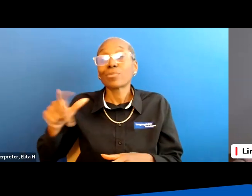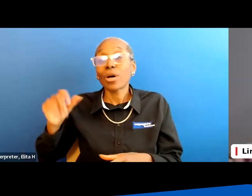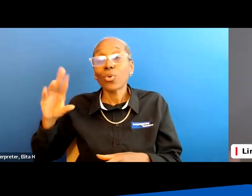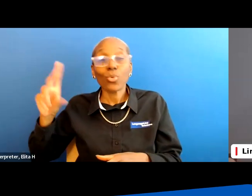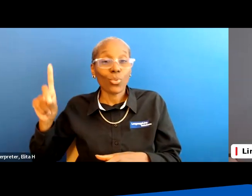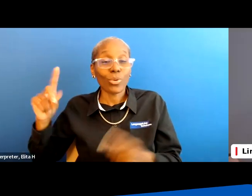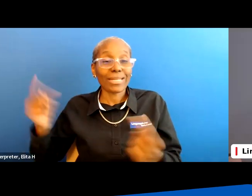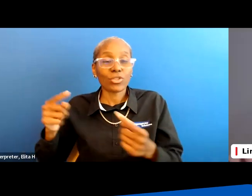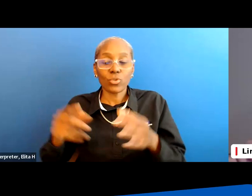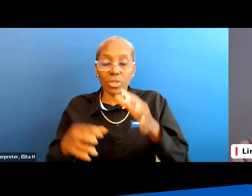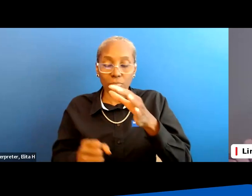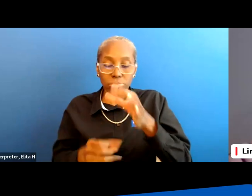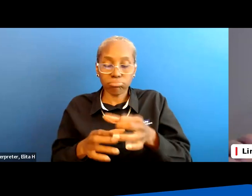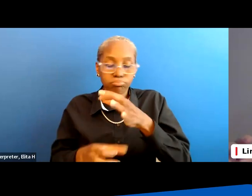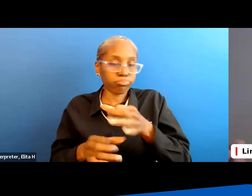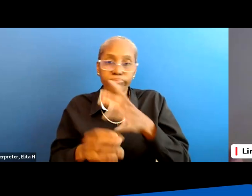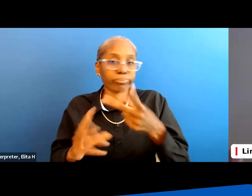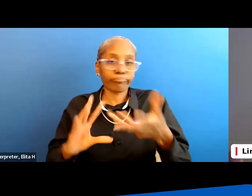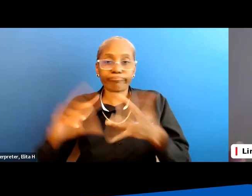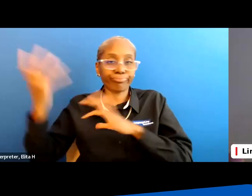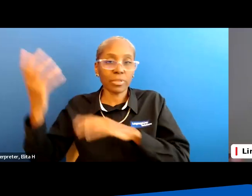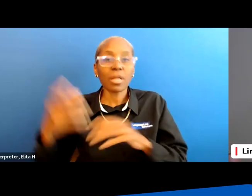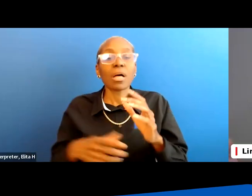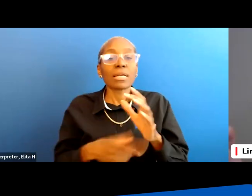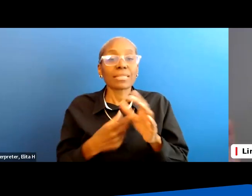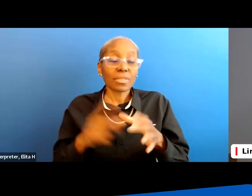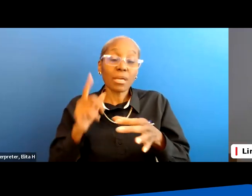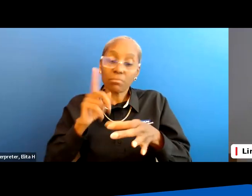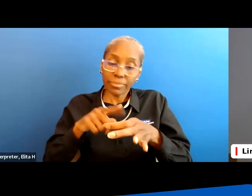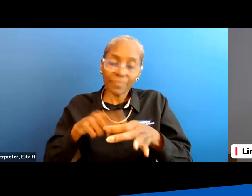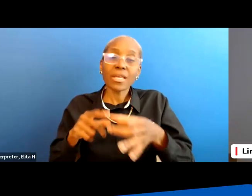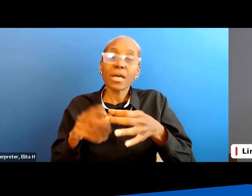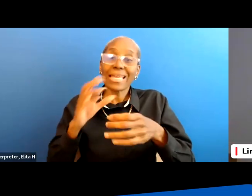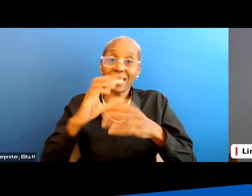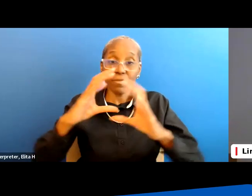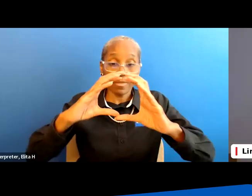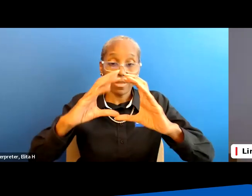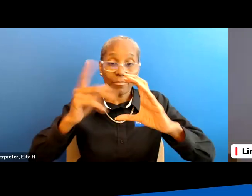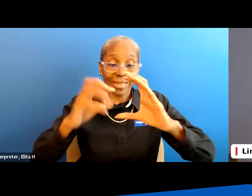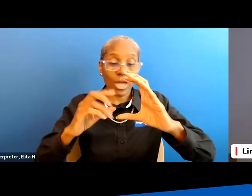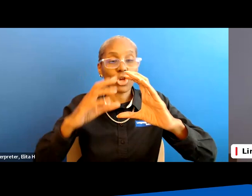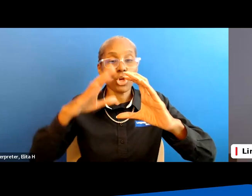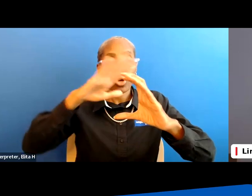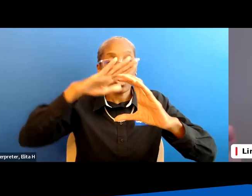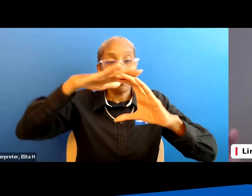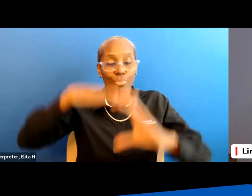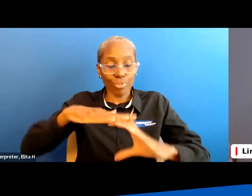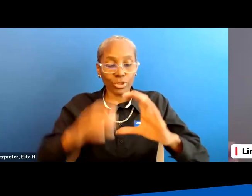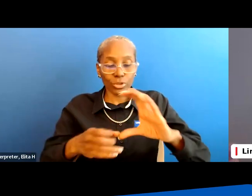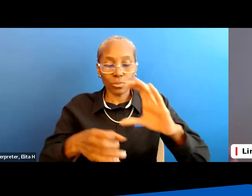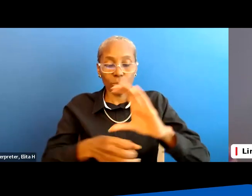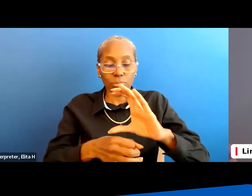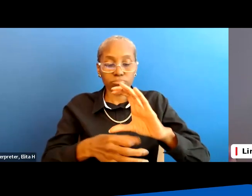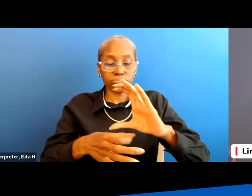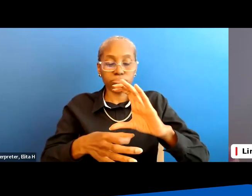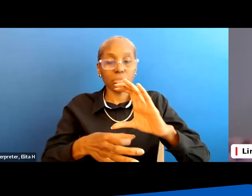out of sync uh it usually opens naturally when your bladder gets to have a certain amount of pressure in it but